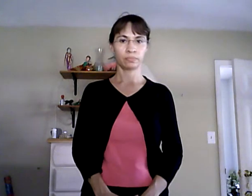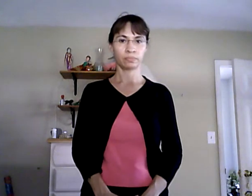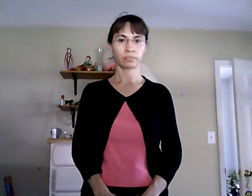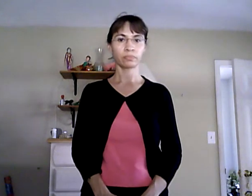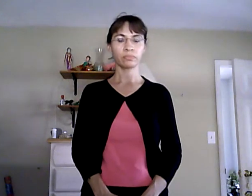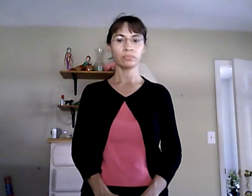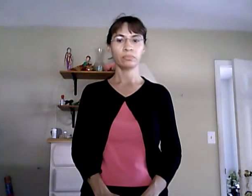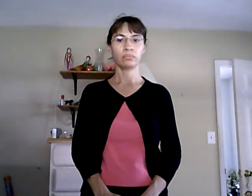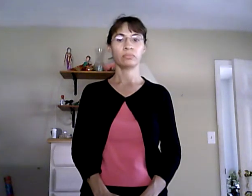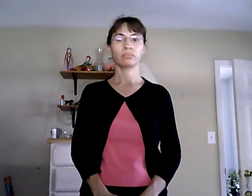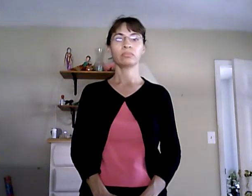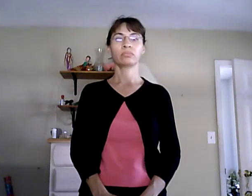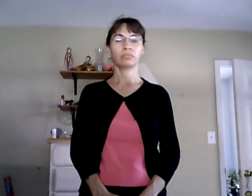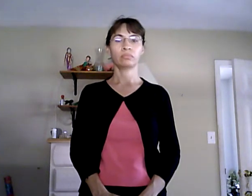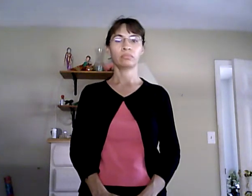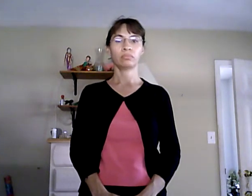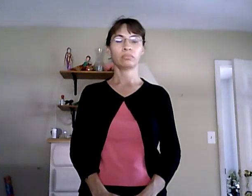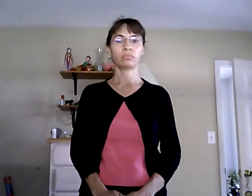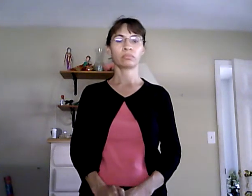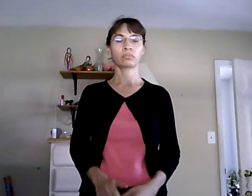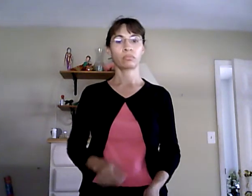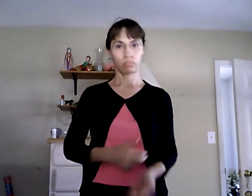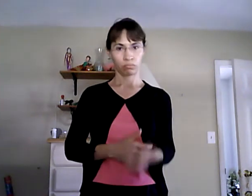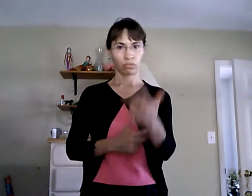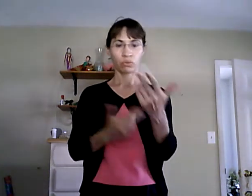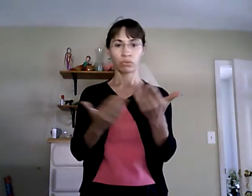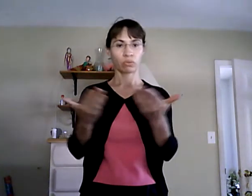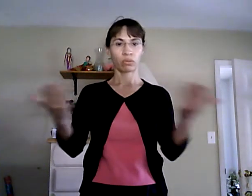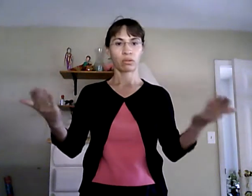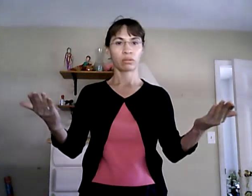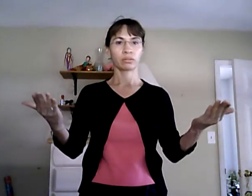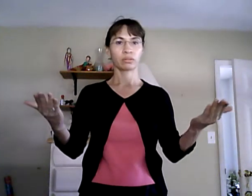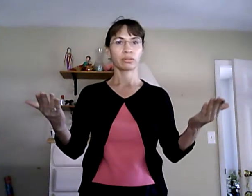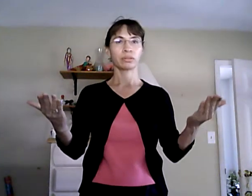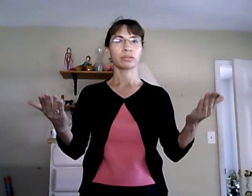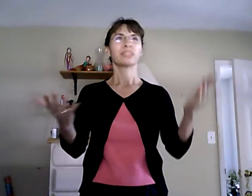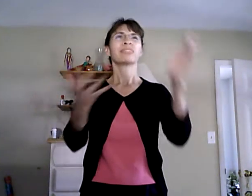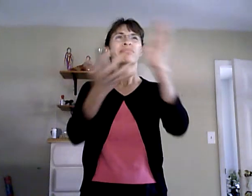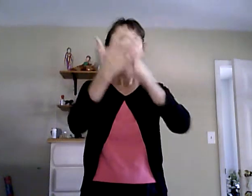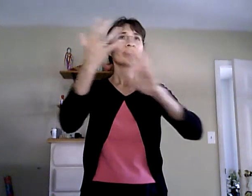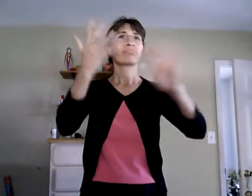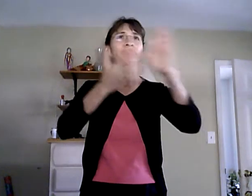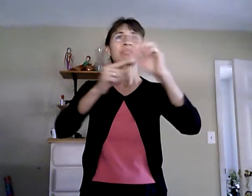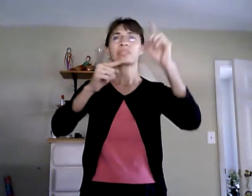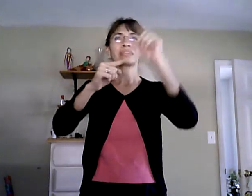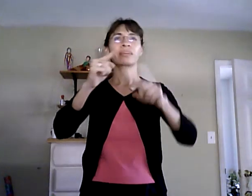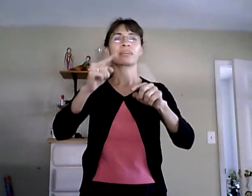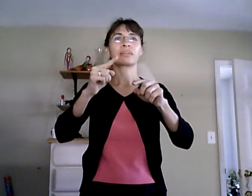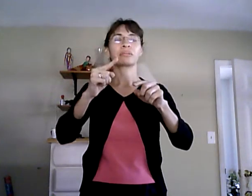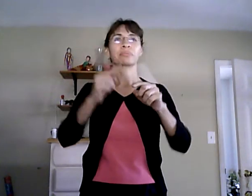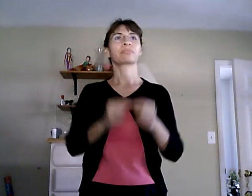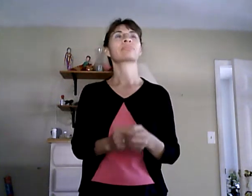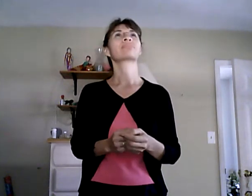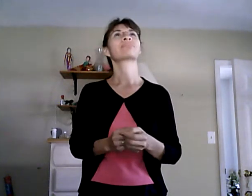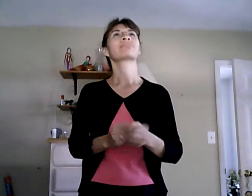there are three things that can alone behold the Sun the moon and the truth